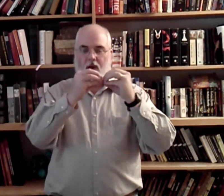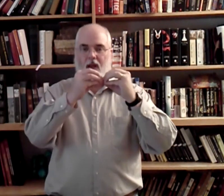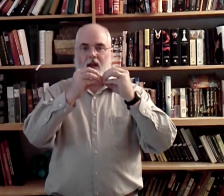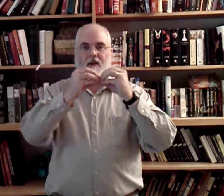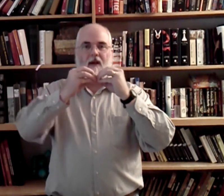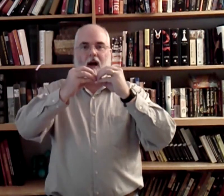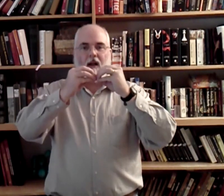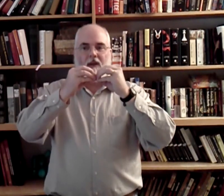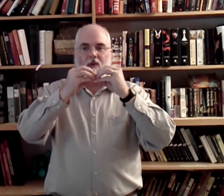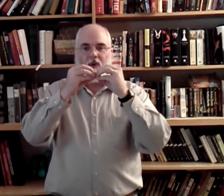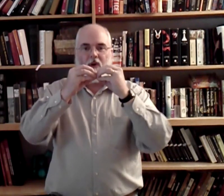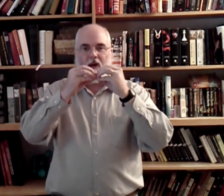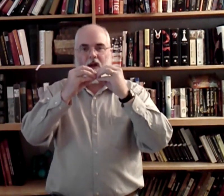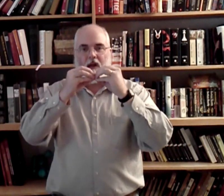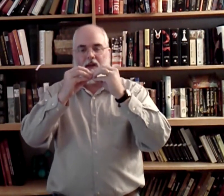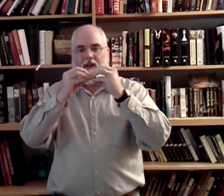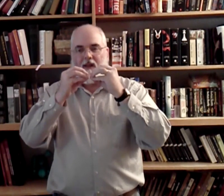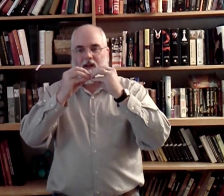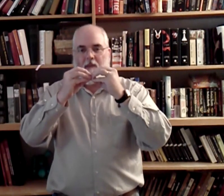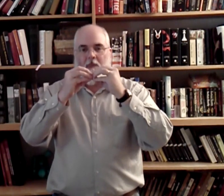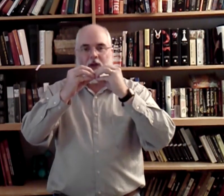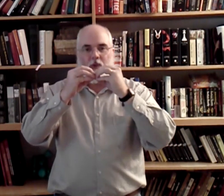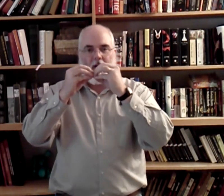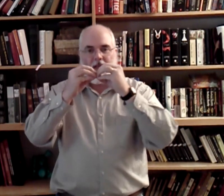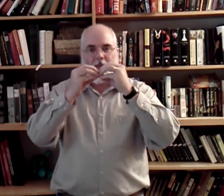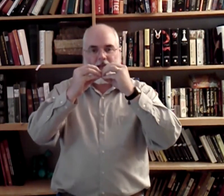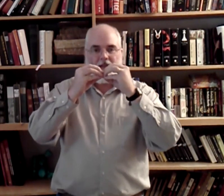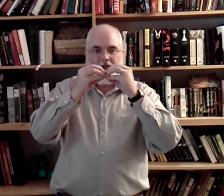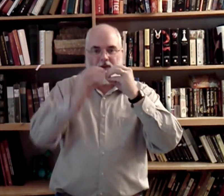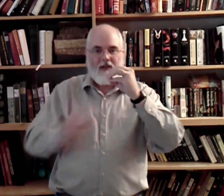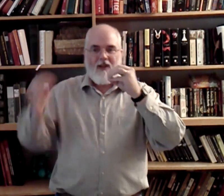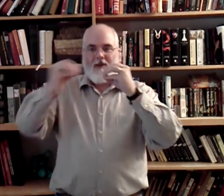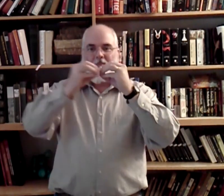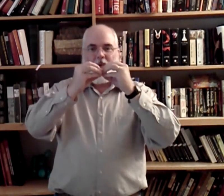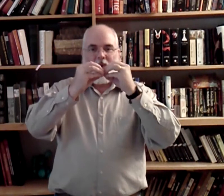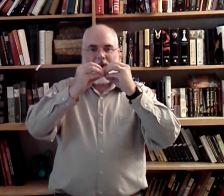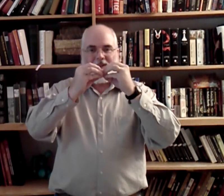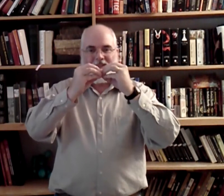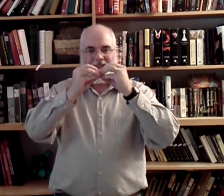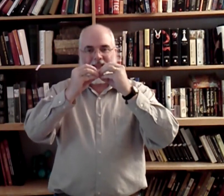And dock like you were a module on the space station. More. Okay?